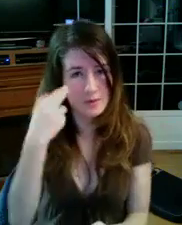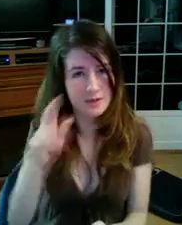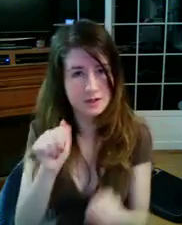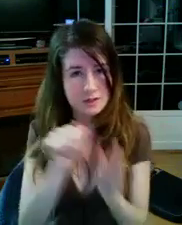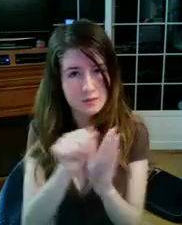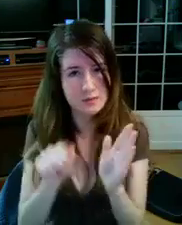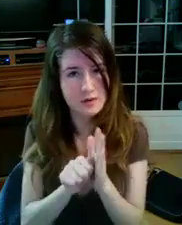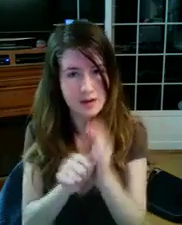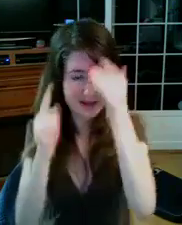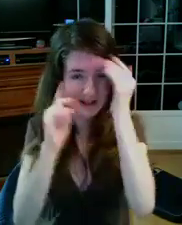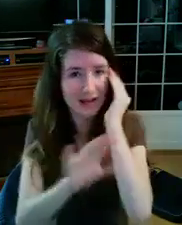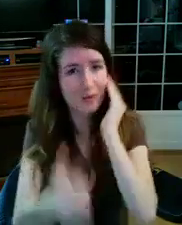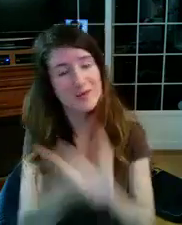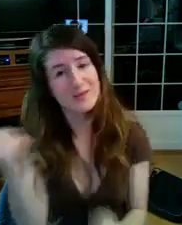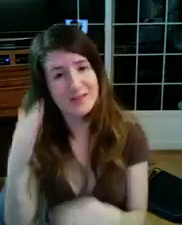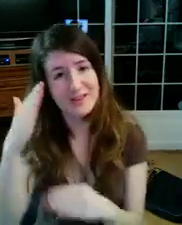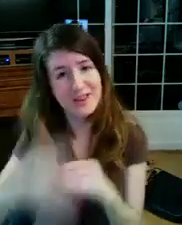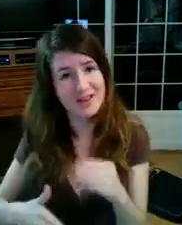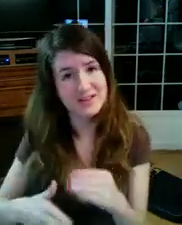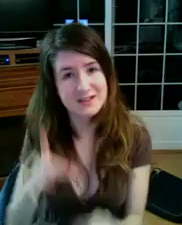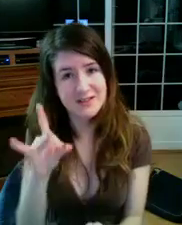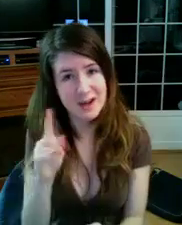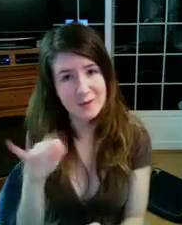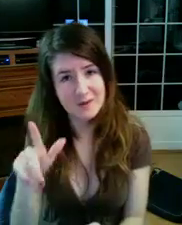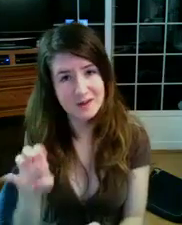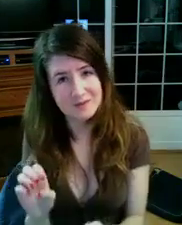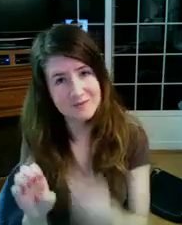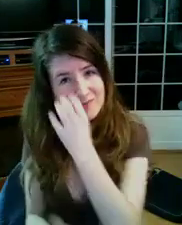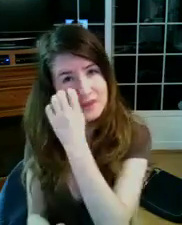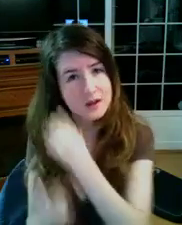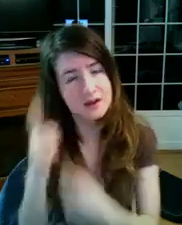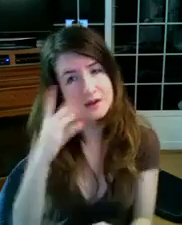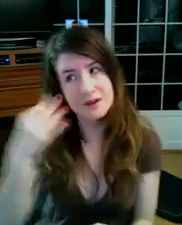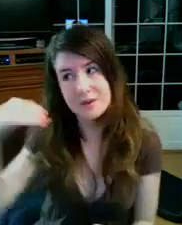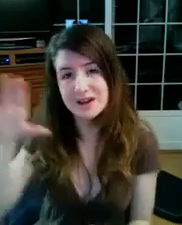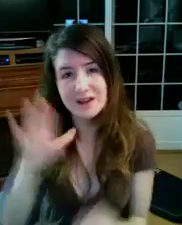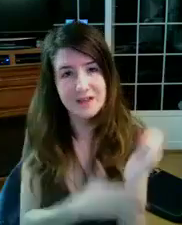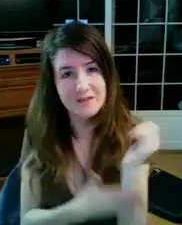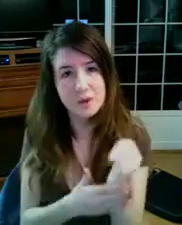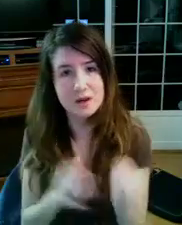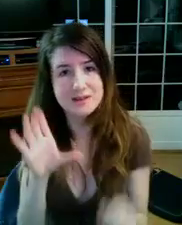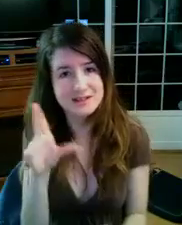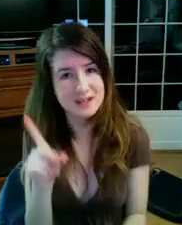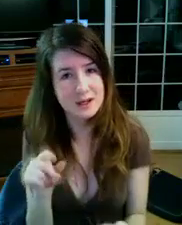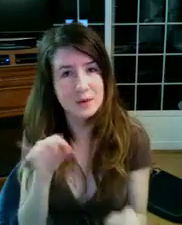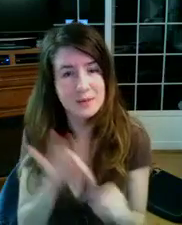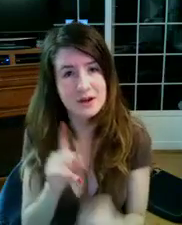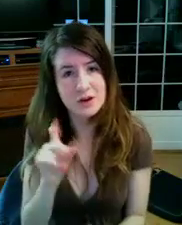flat, one bedroom apartment, and dad moved back to the other side of 8 Mile on Novara, and that's when daddy went to California with his CD and met Dr.